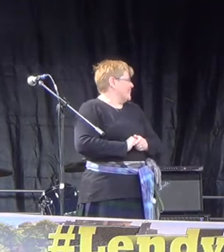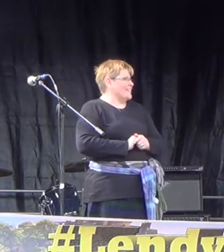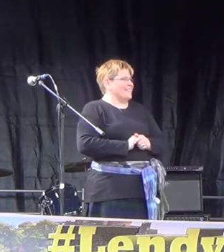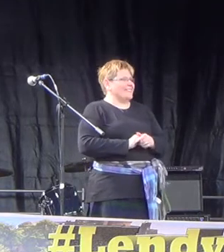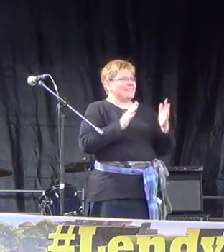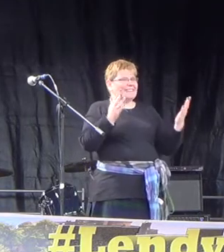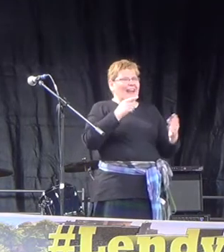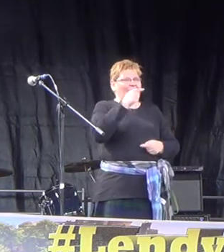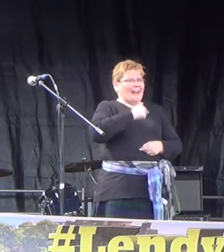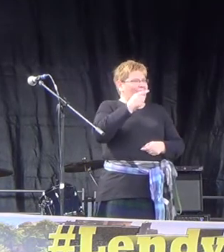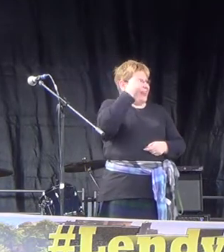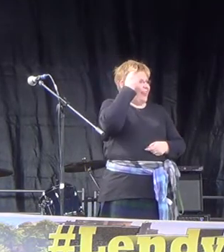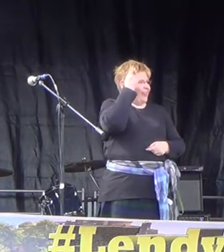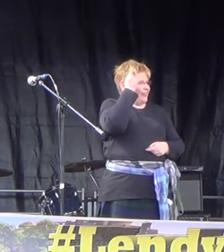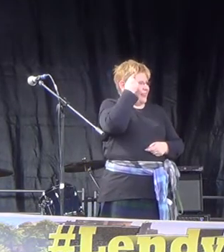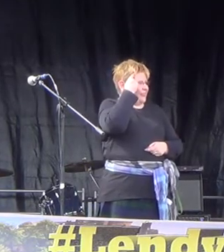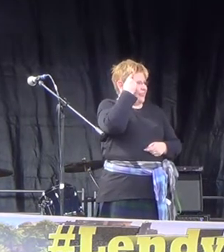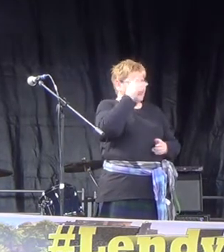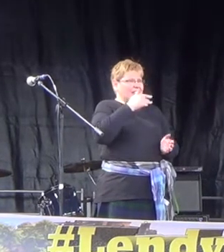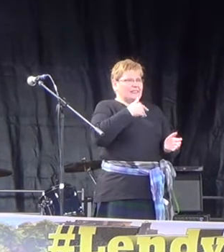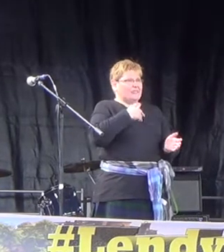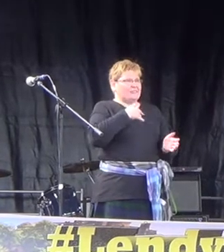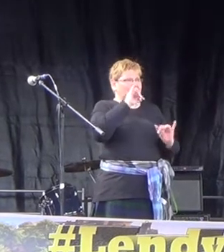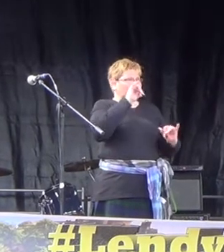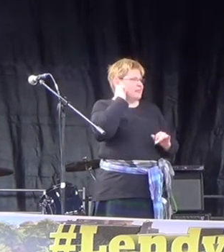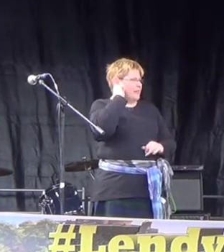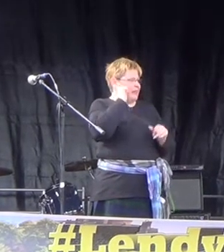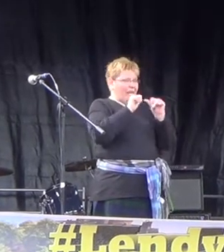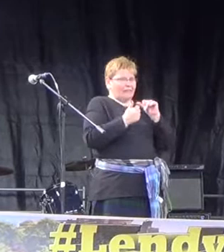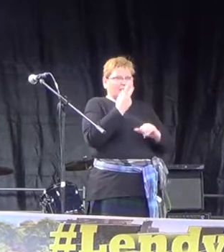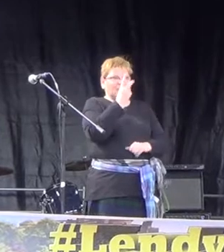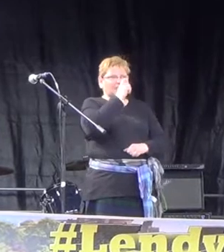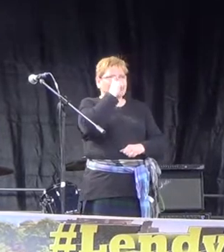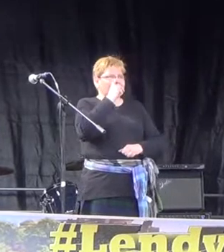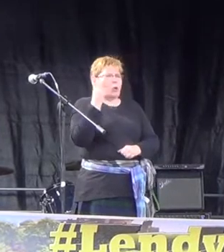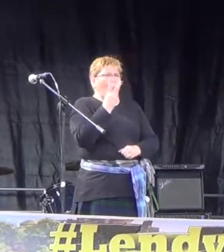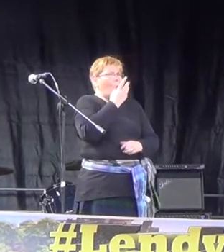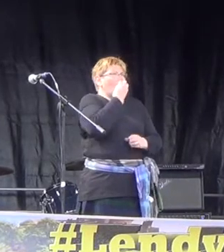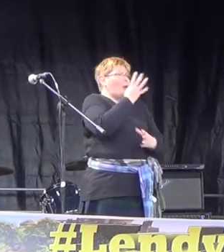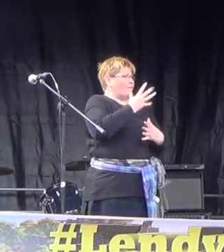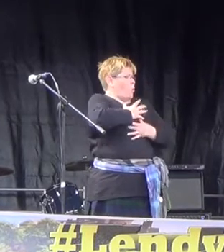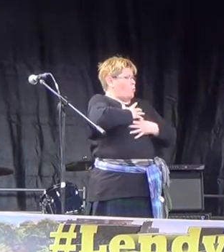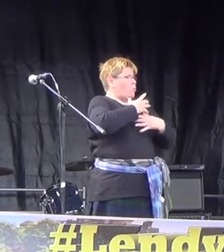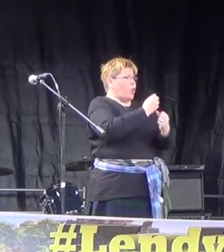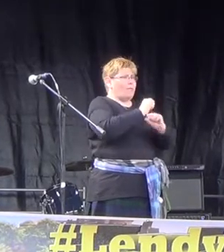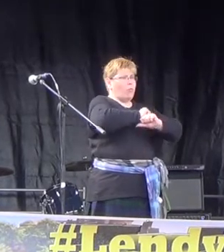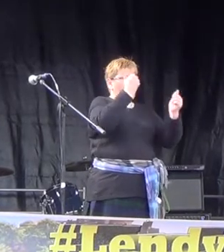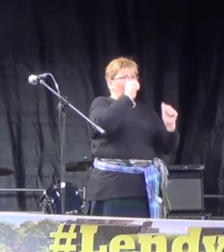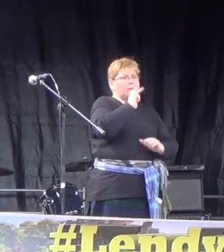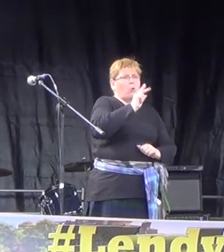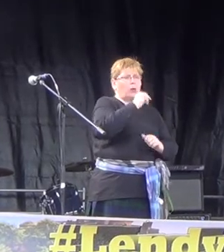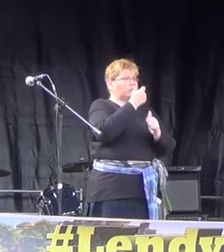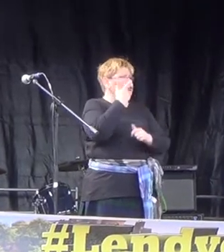I think I've drawn the short straw following Sarah and Sophie, two wonderfully brave articulate young women and